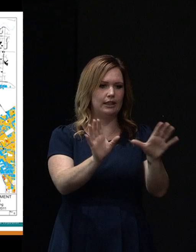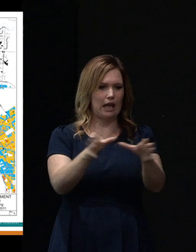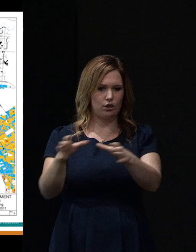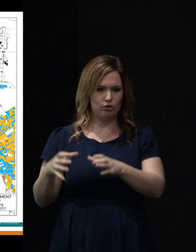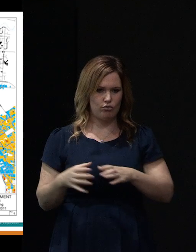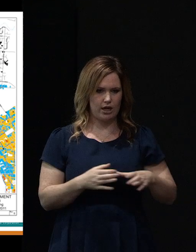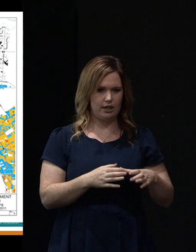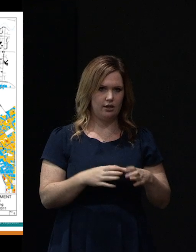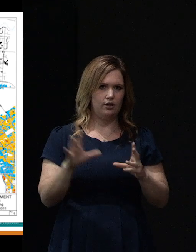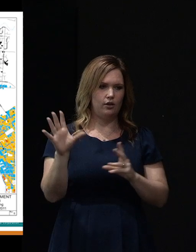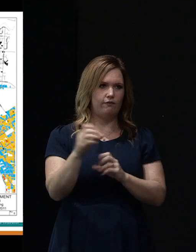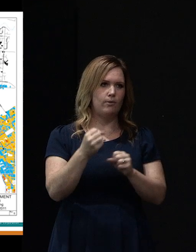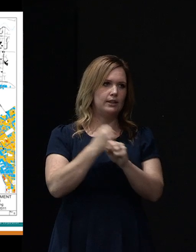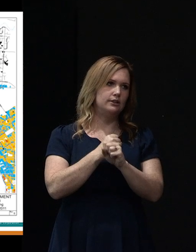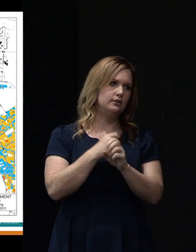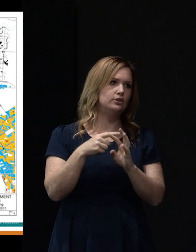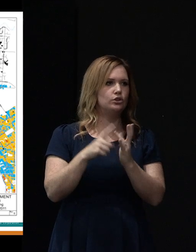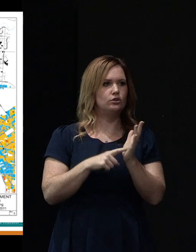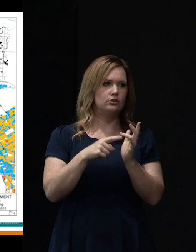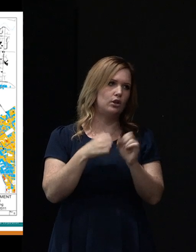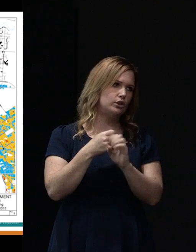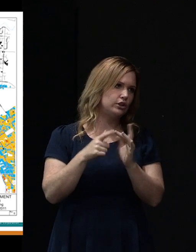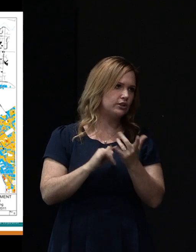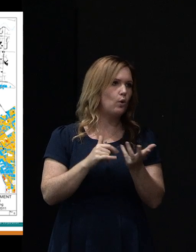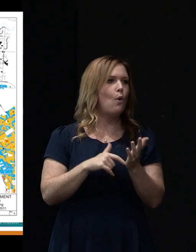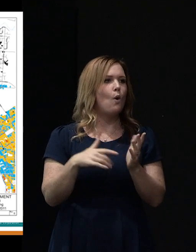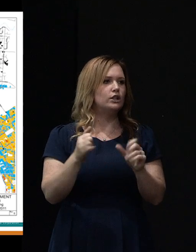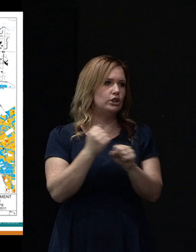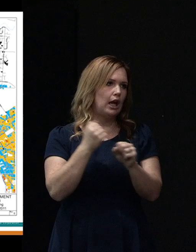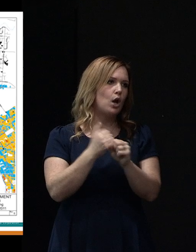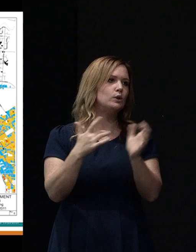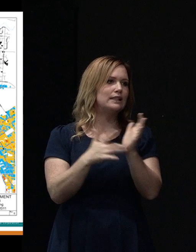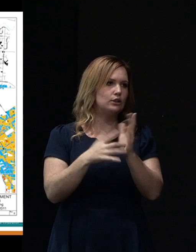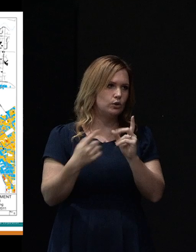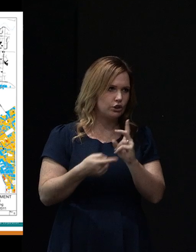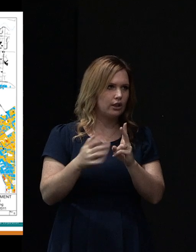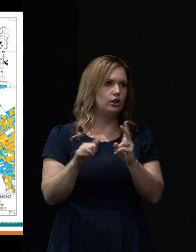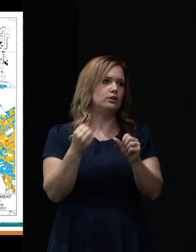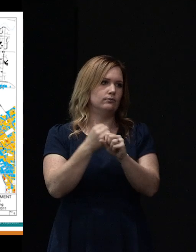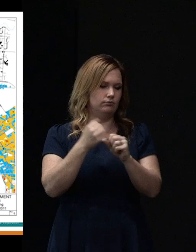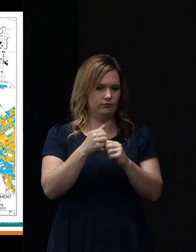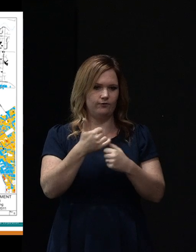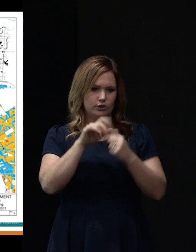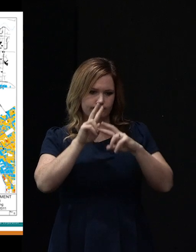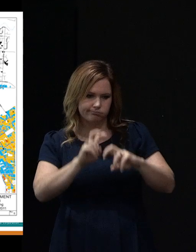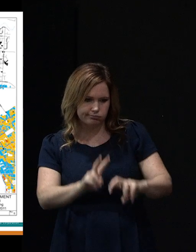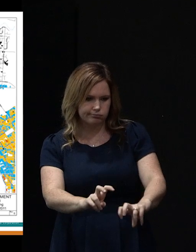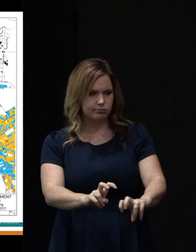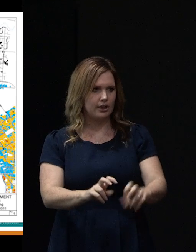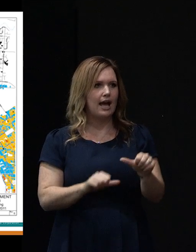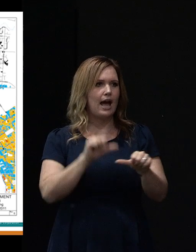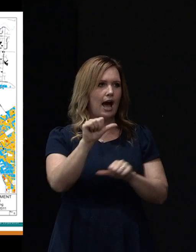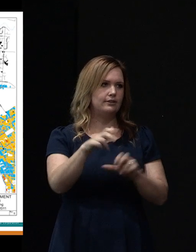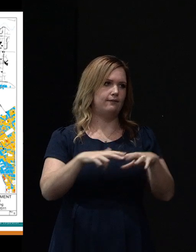geologists and geotechnical engineers and engineering geologists that went out and made observations post the